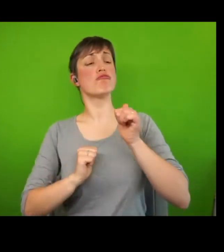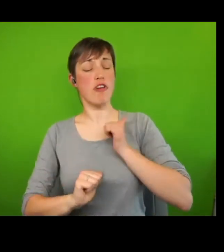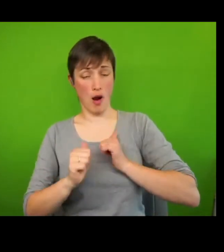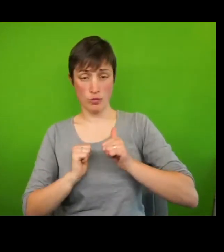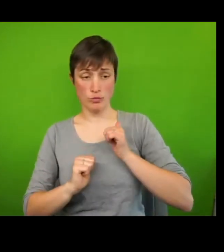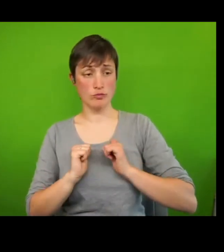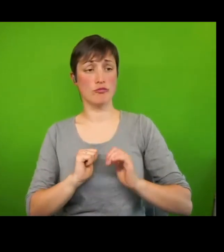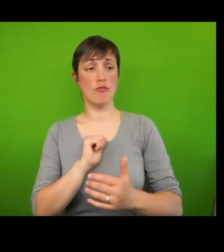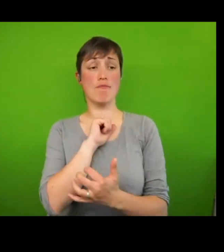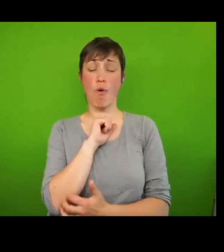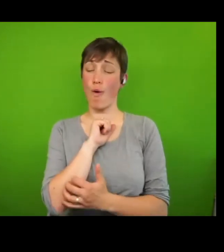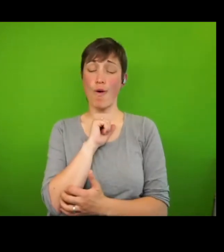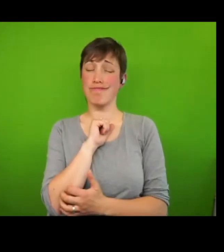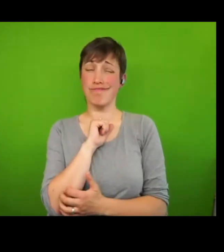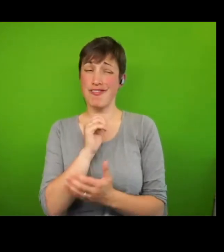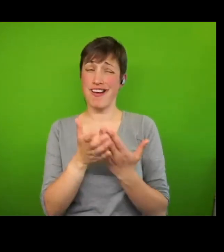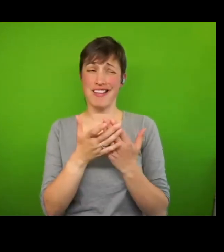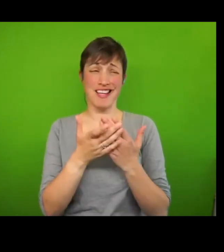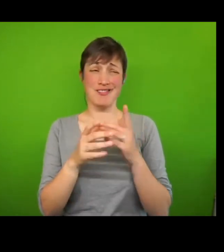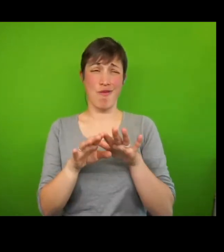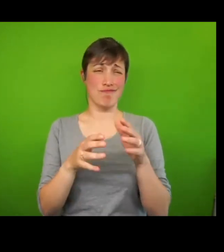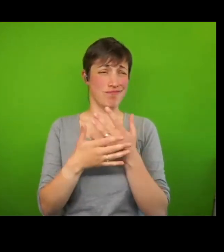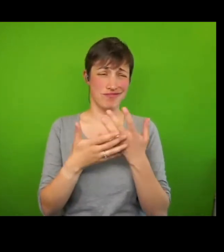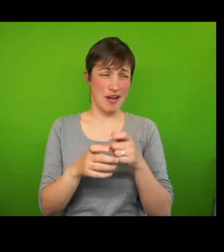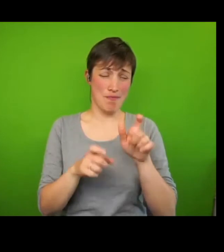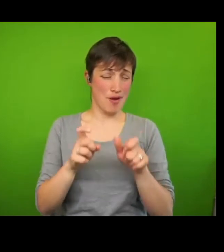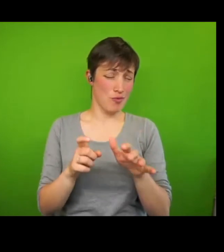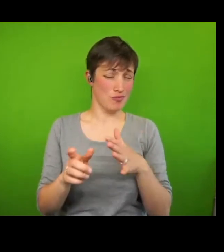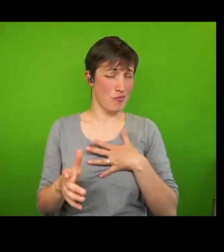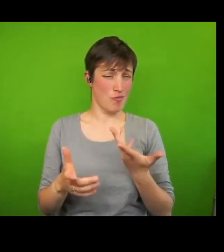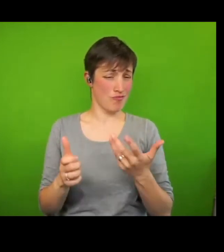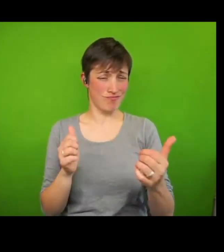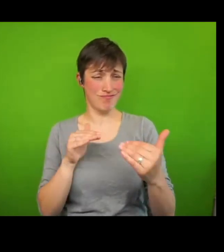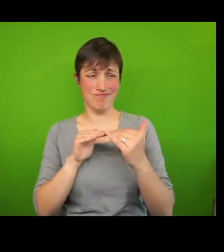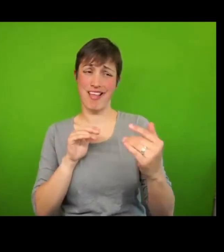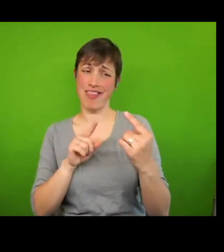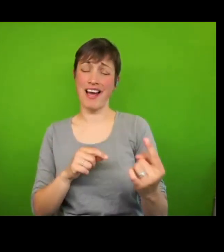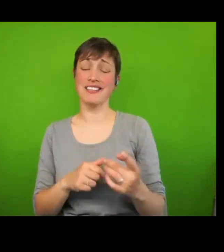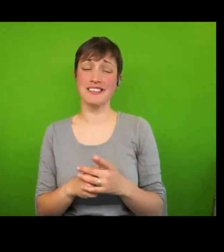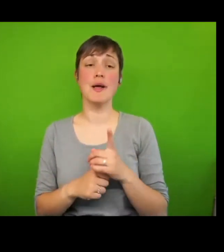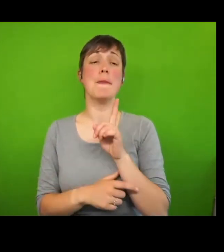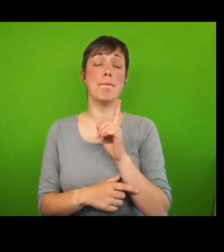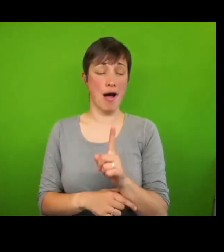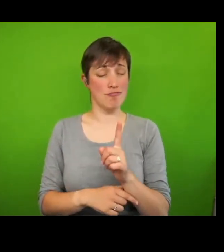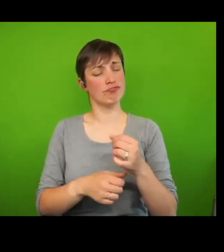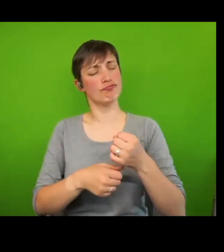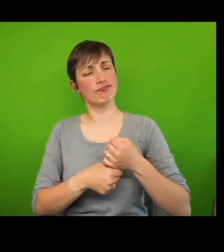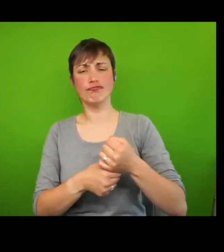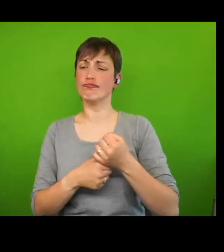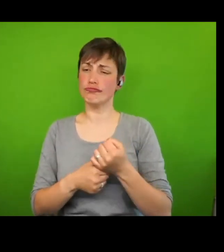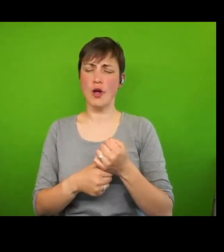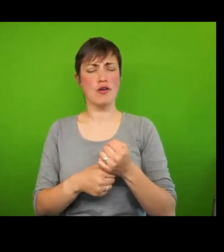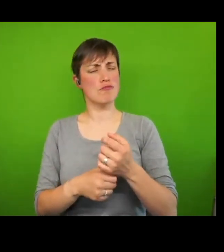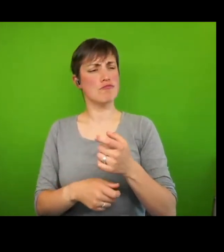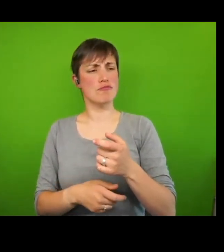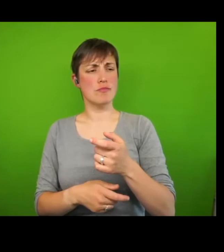banner under which many people want to march. But marching under the banner of human rights makes it easier to stand